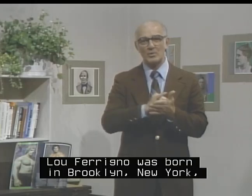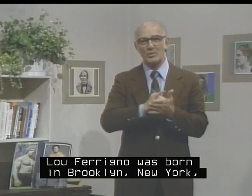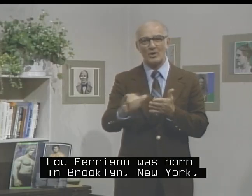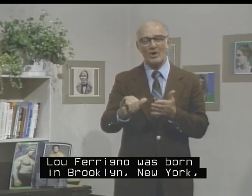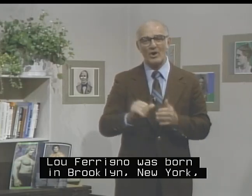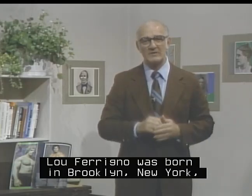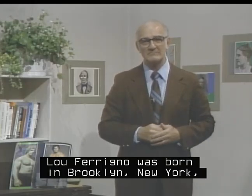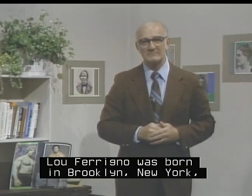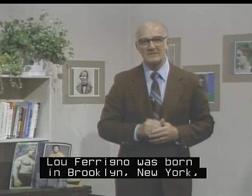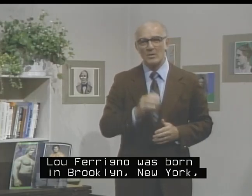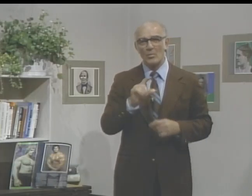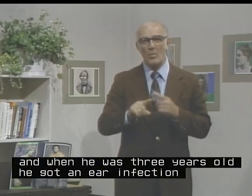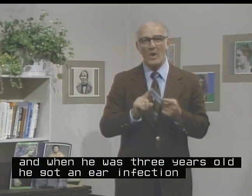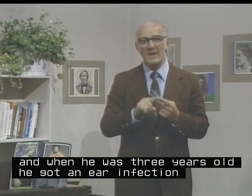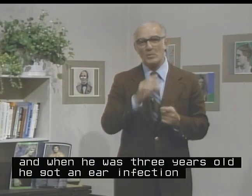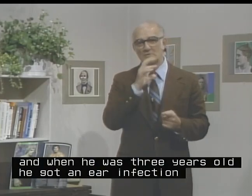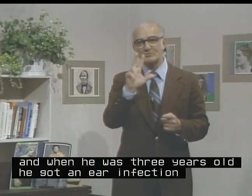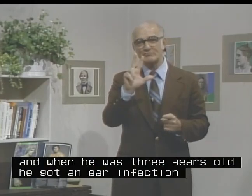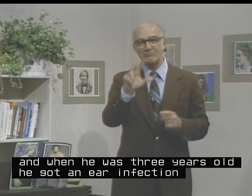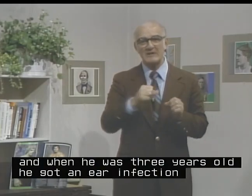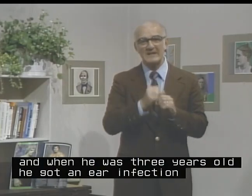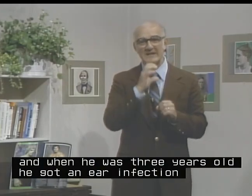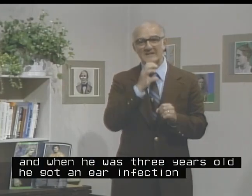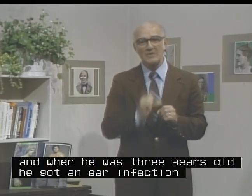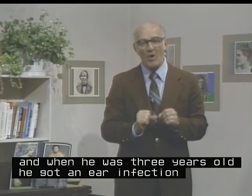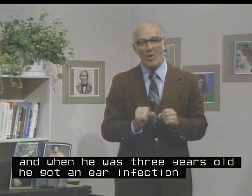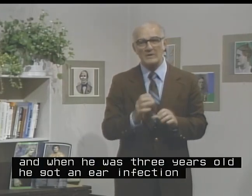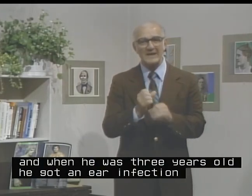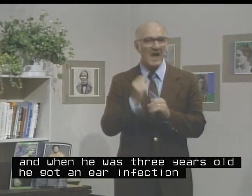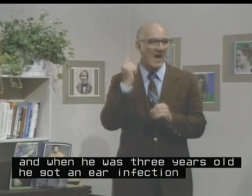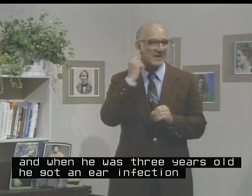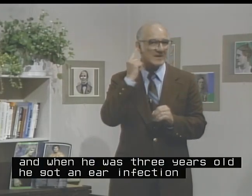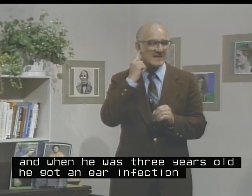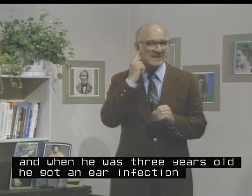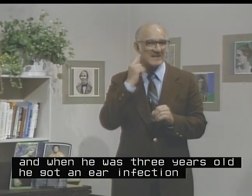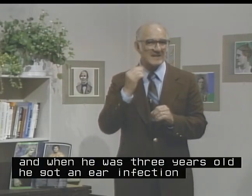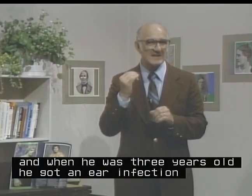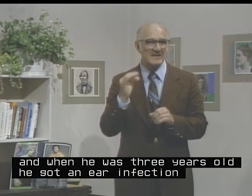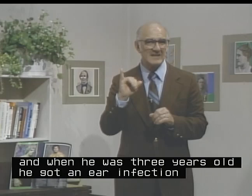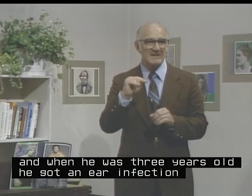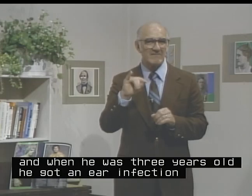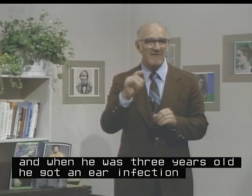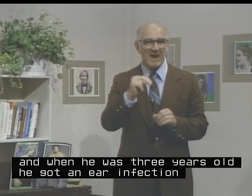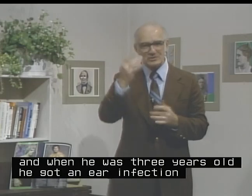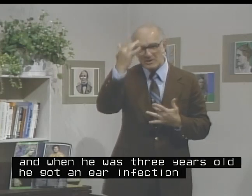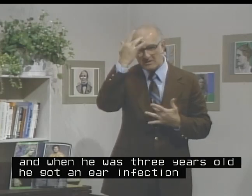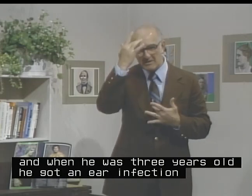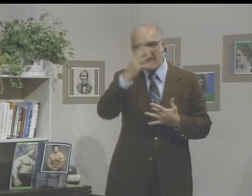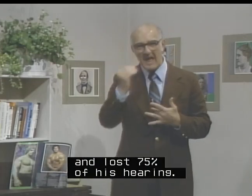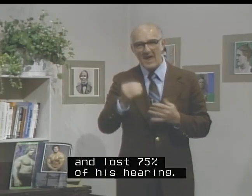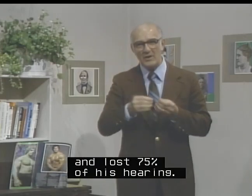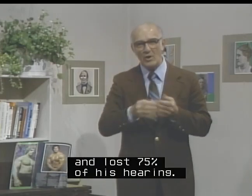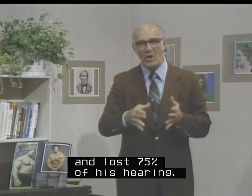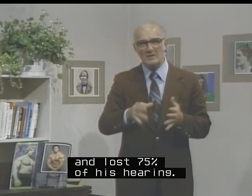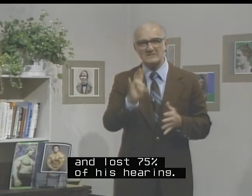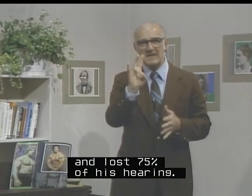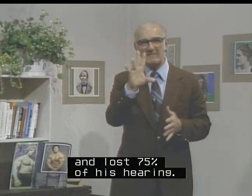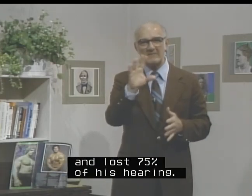New York. When he was three years old, he got an ear infection and lost 75